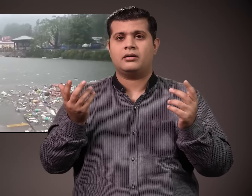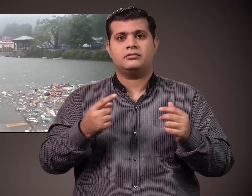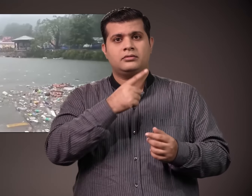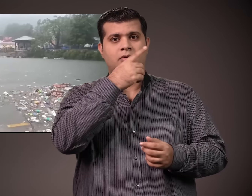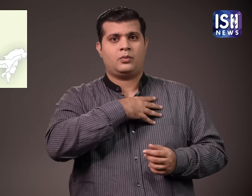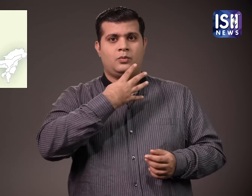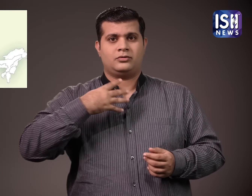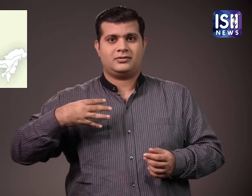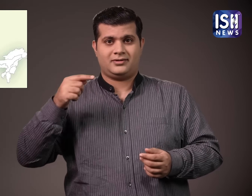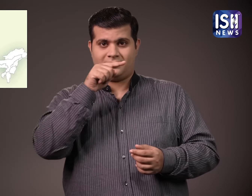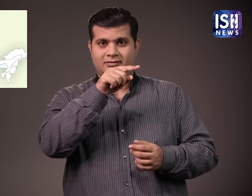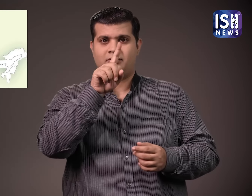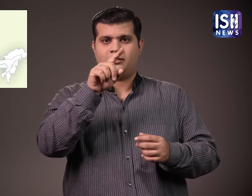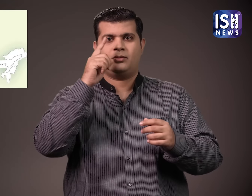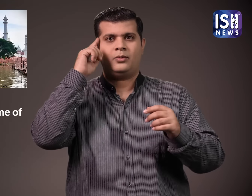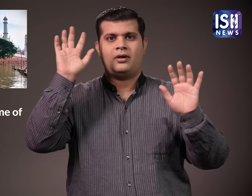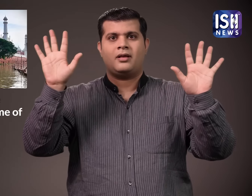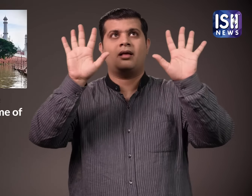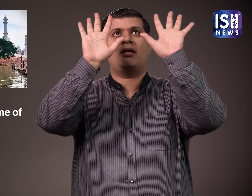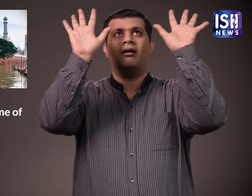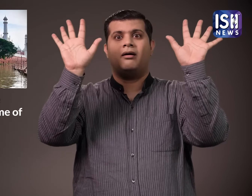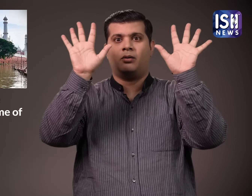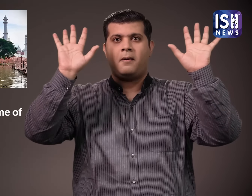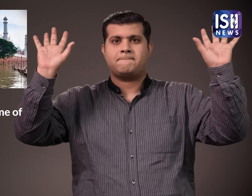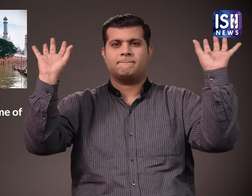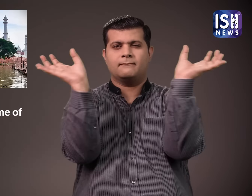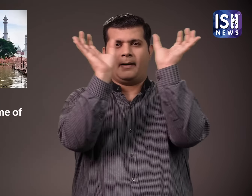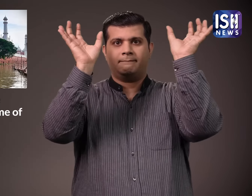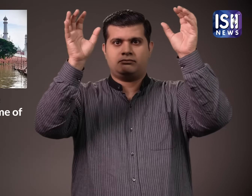of cloudbursts in Uttarakhand.